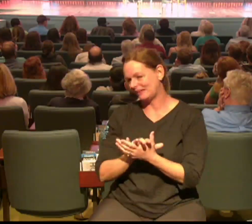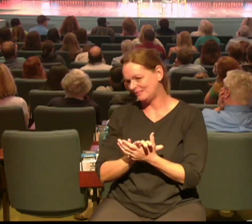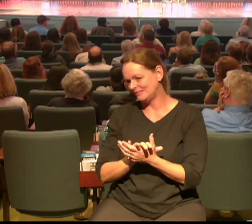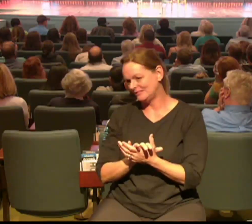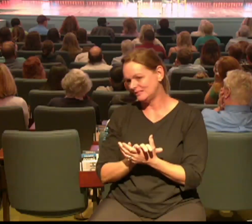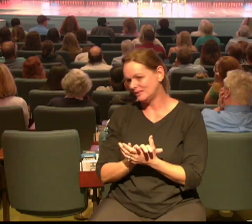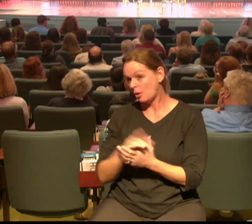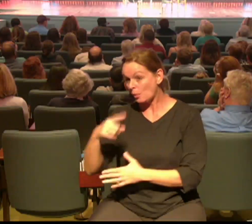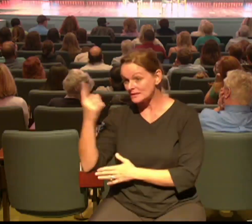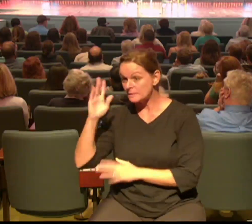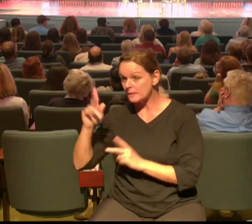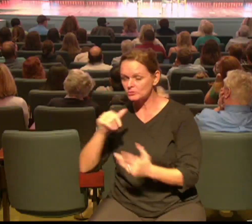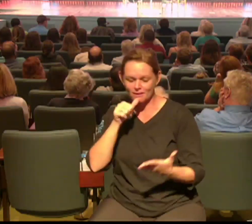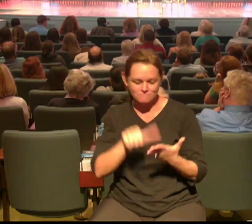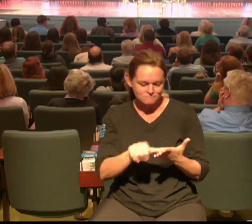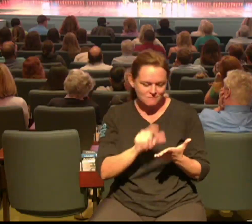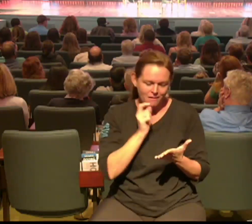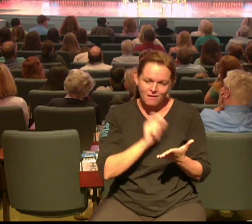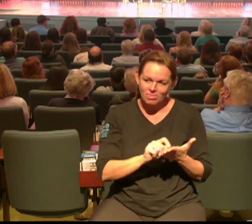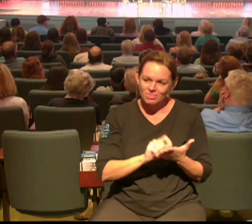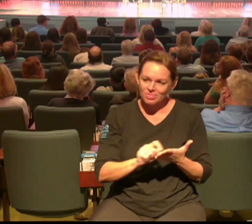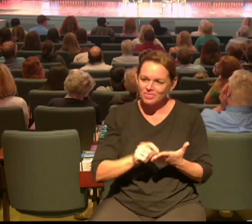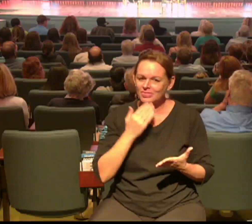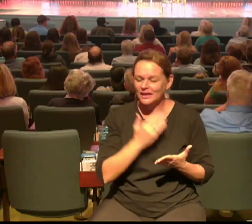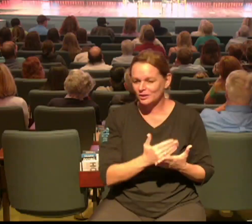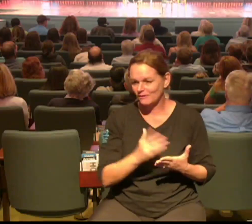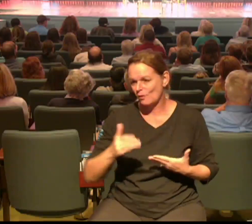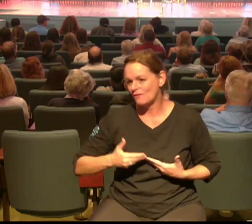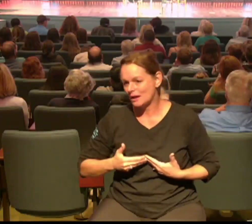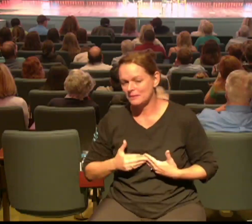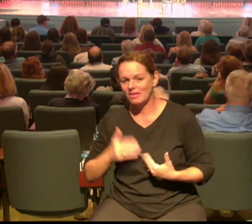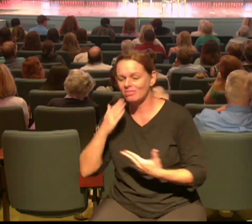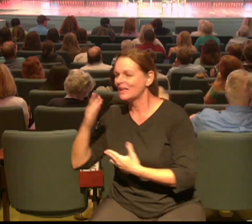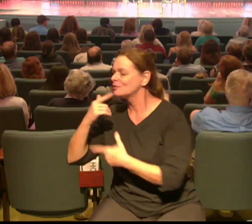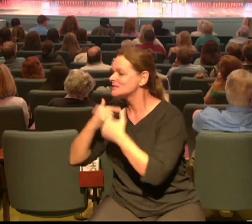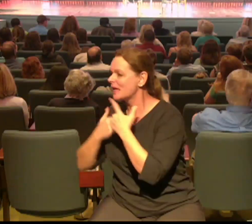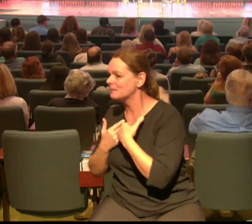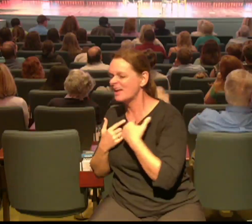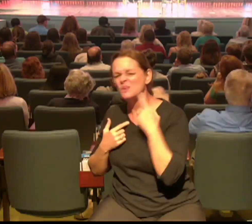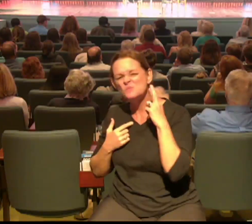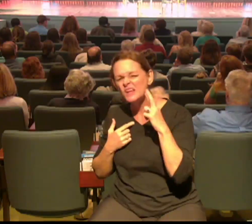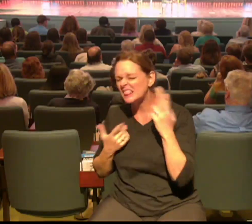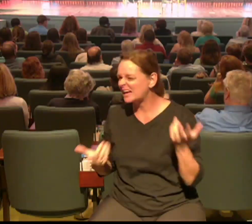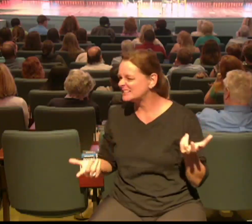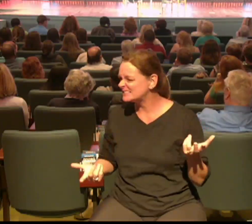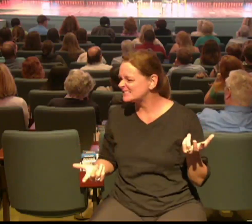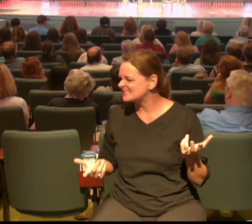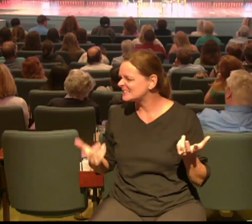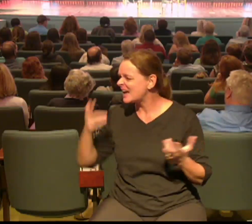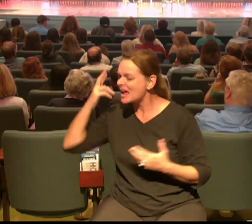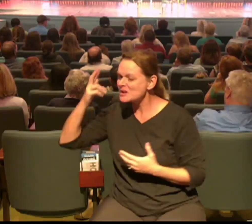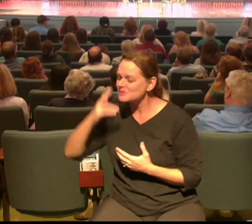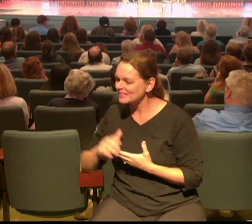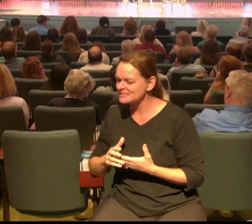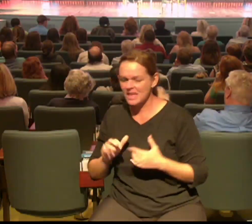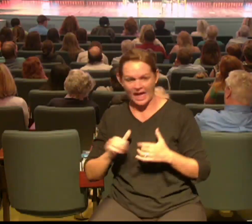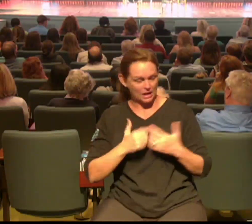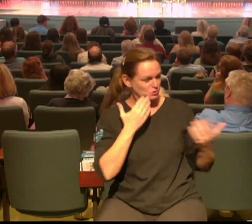saying thank you thank you for inviting me thank you for telling me because I didn't know until you told me because how will they know unless you